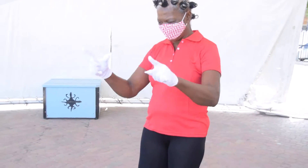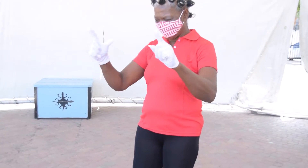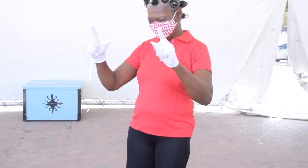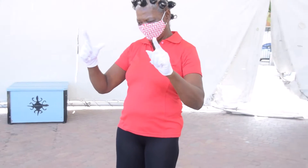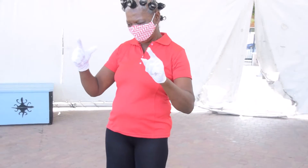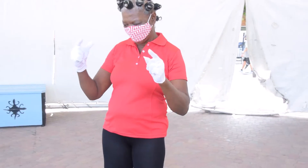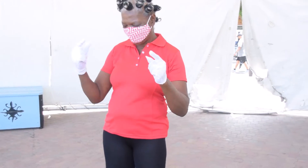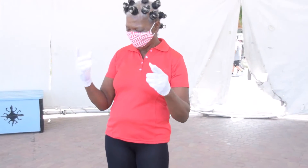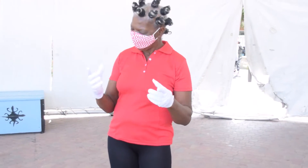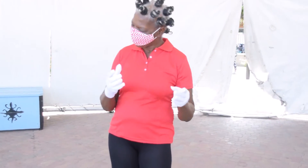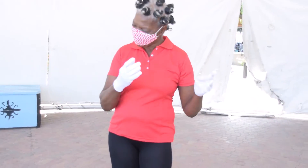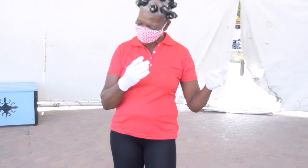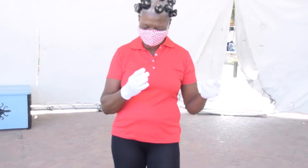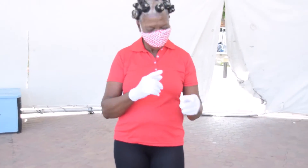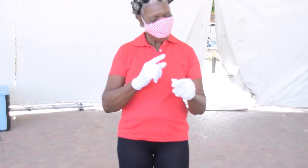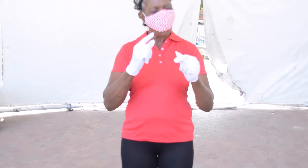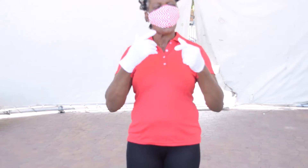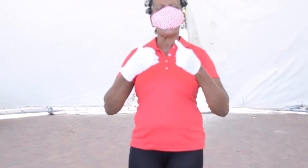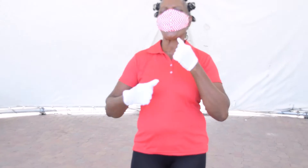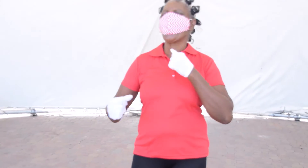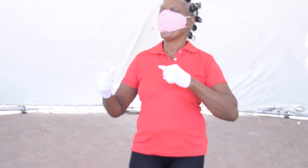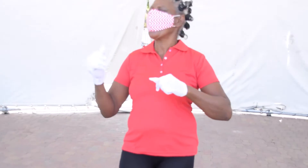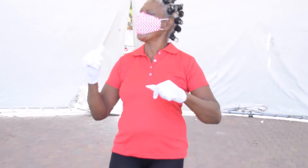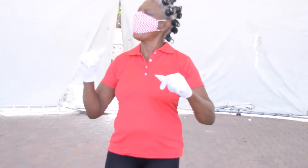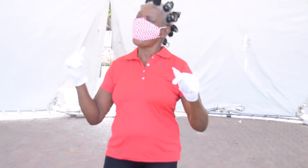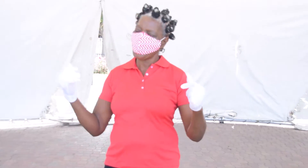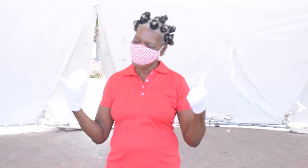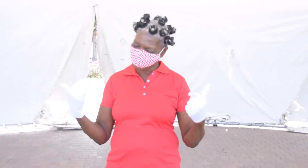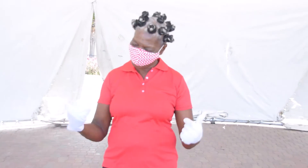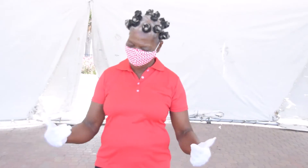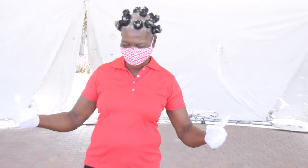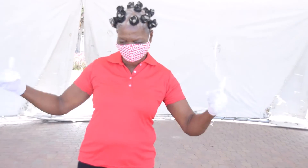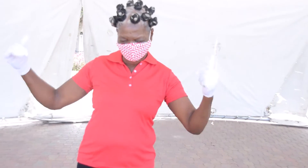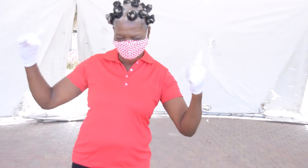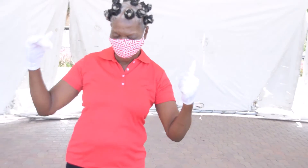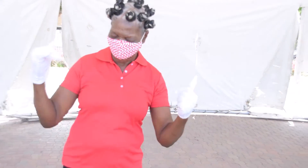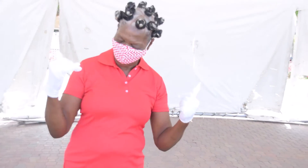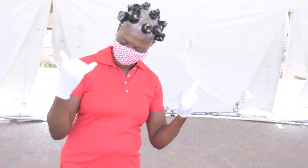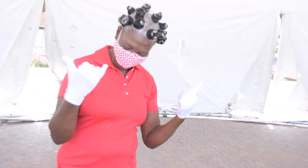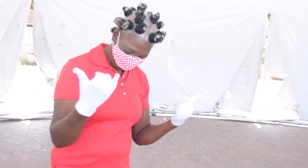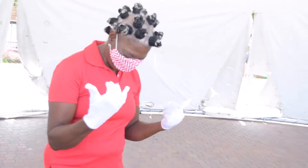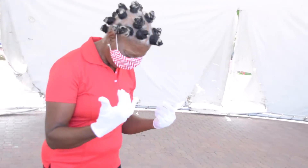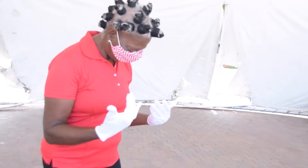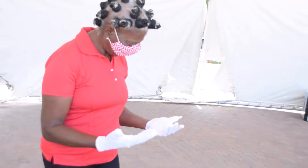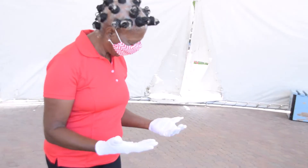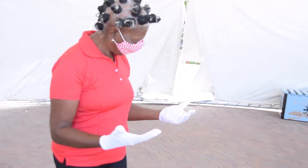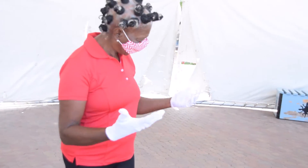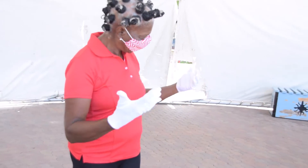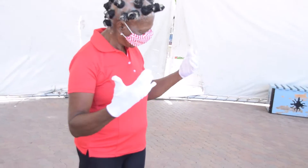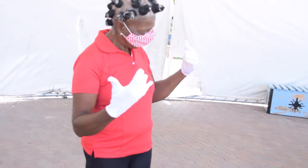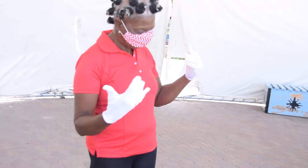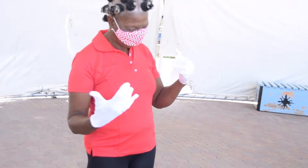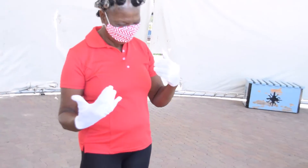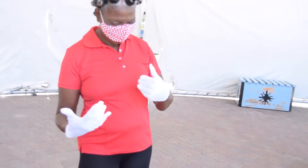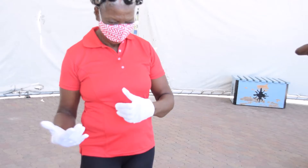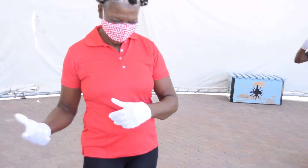be my sorrow vow. To